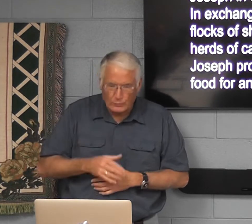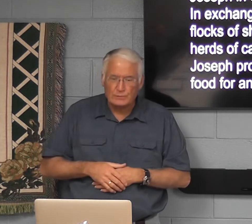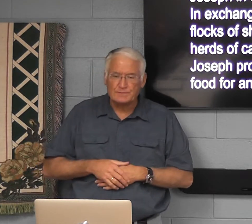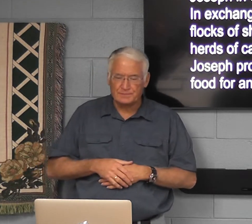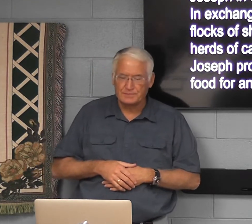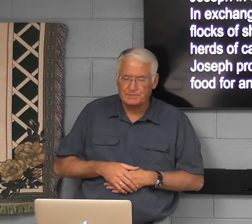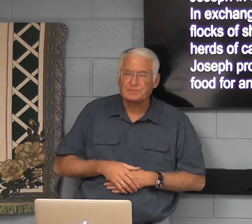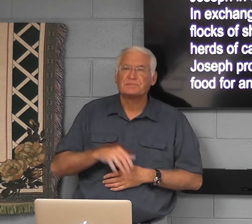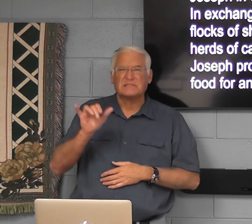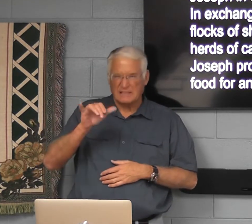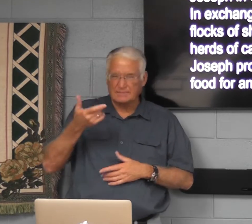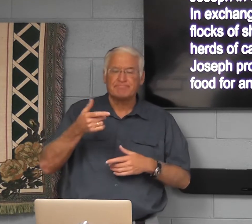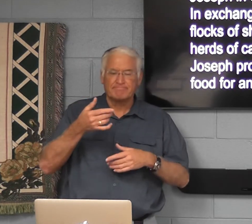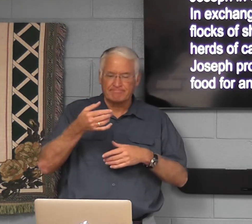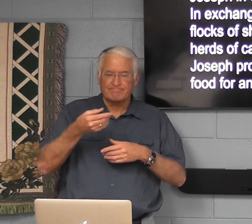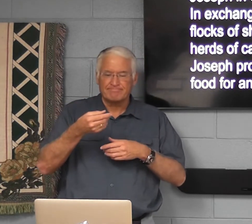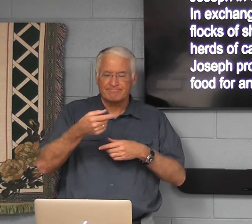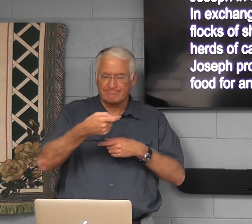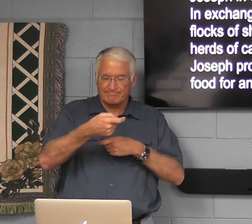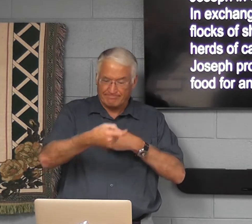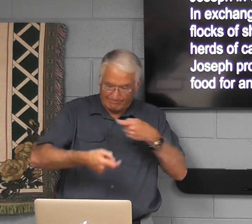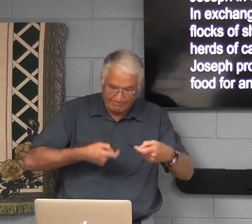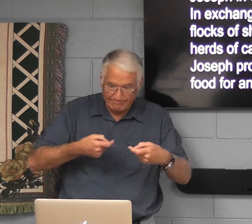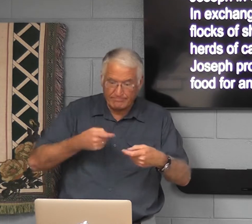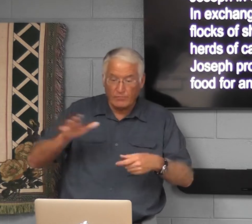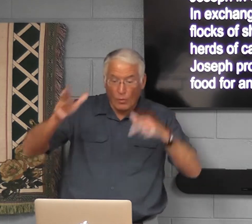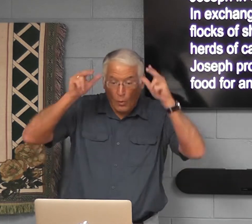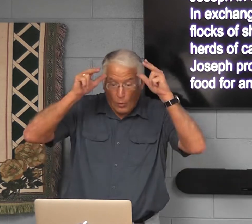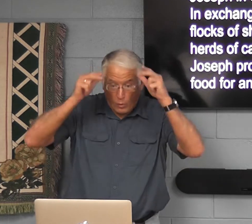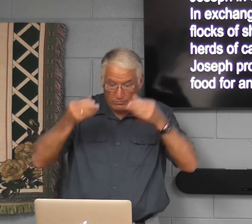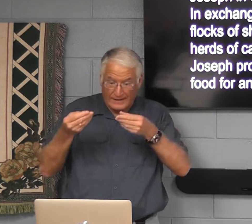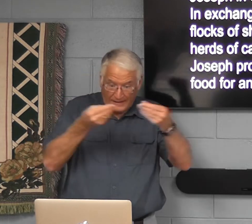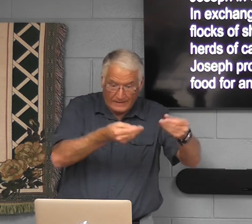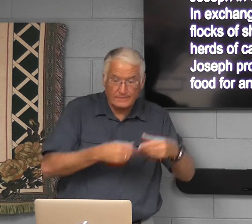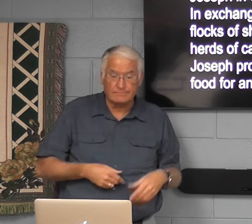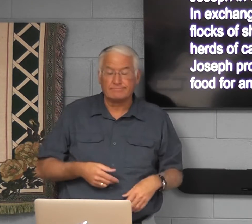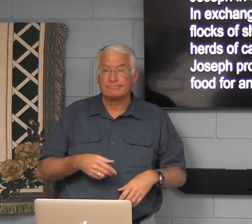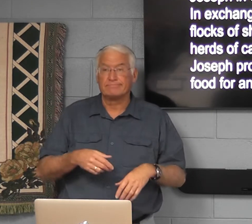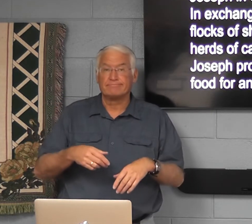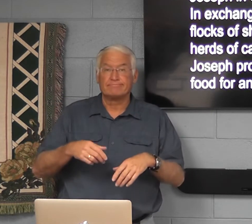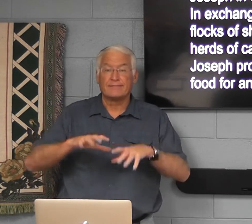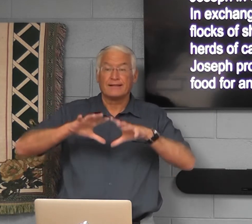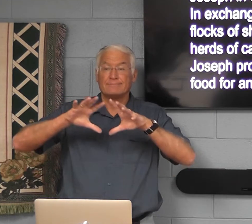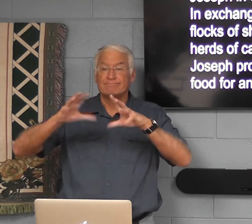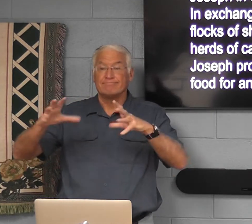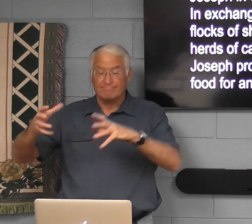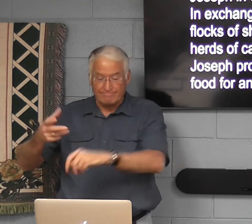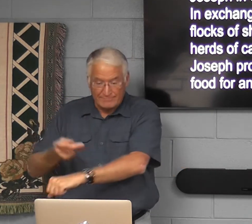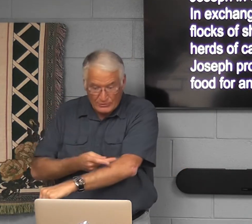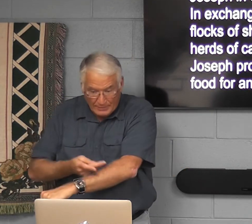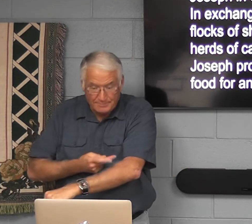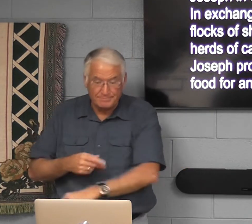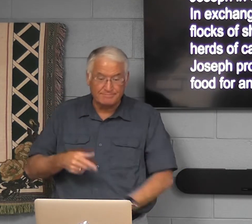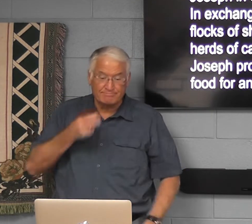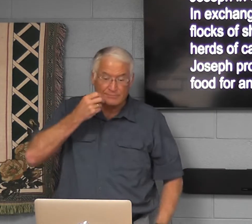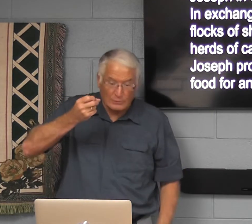food. They exchanged for their horses, their flocks of sheep, and